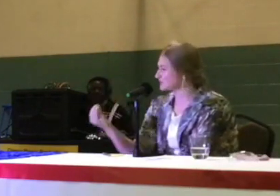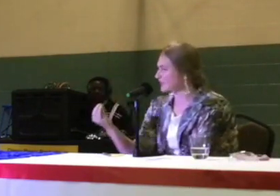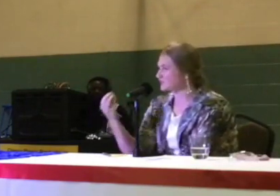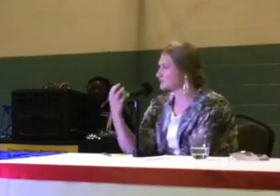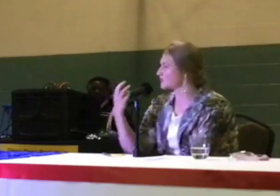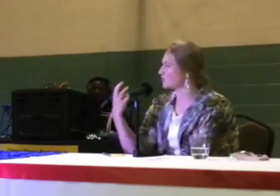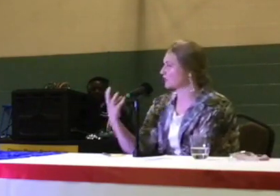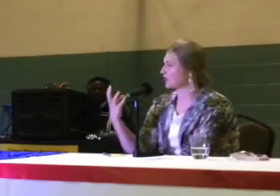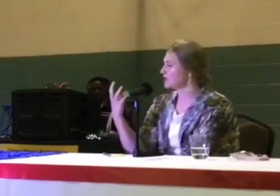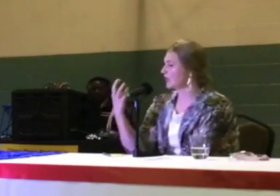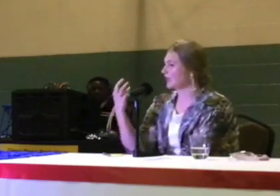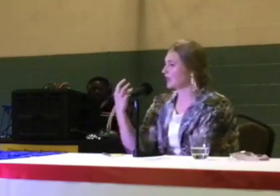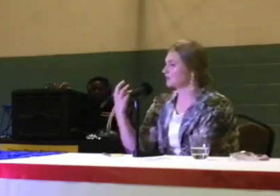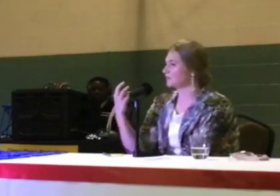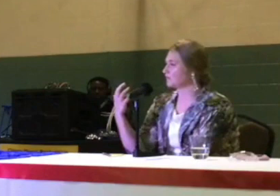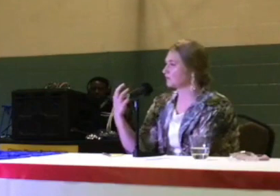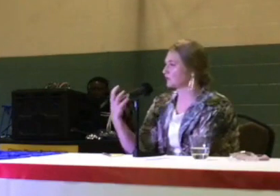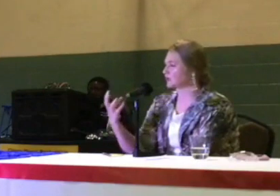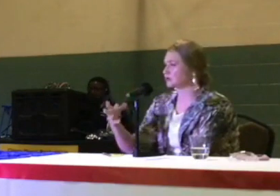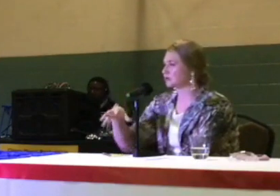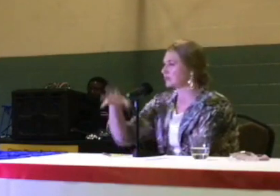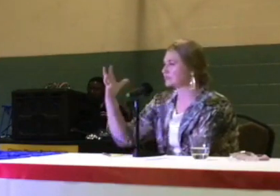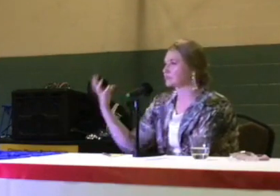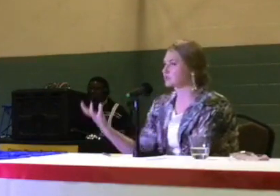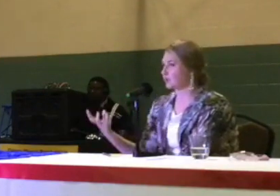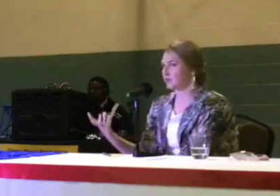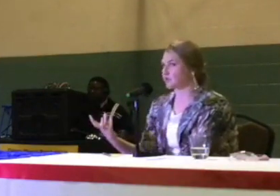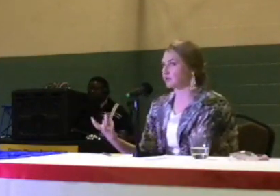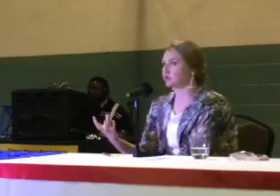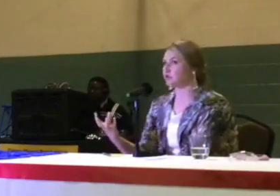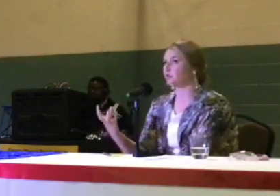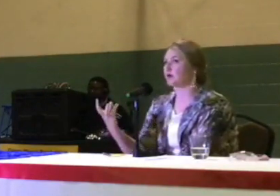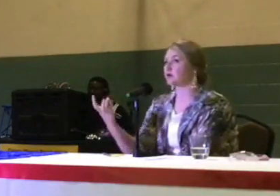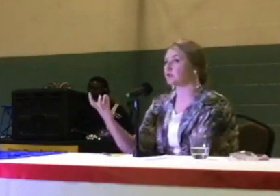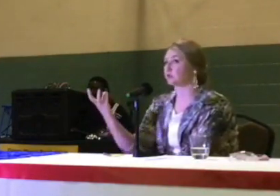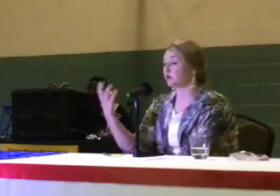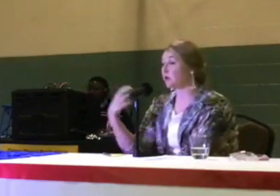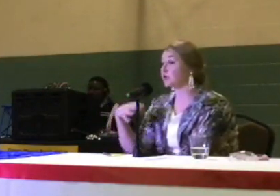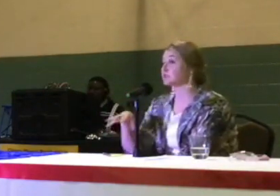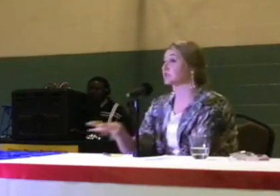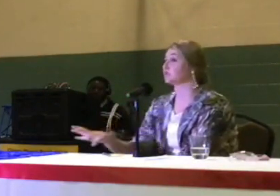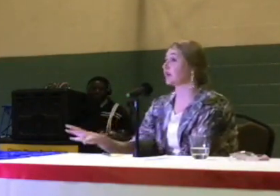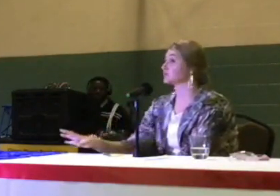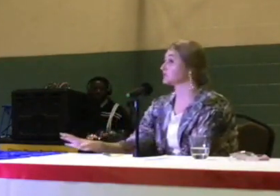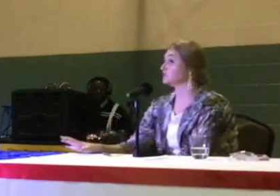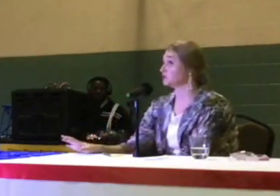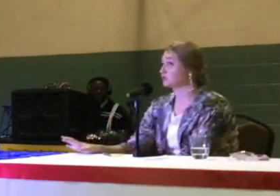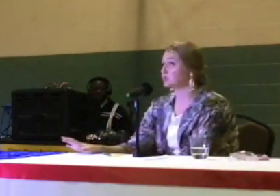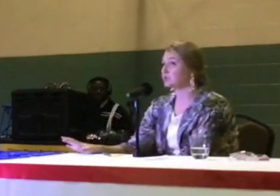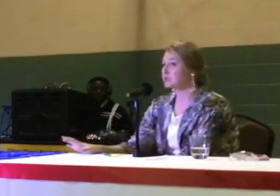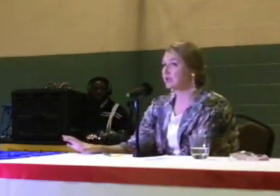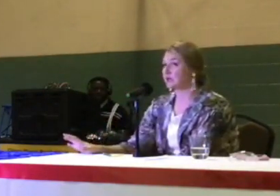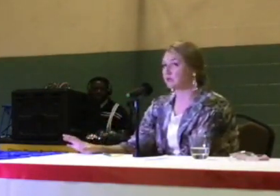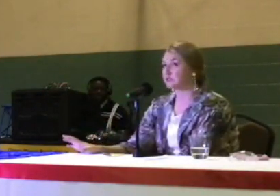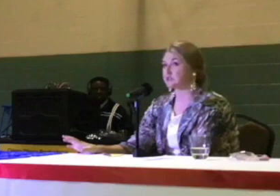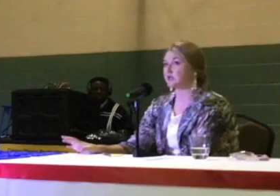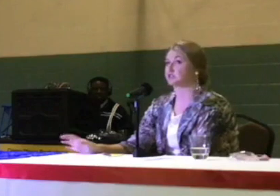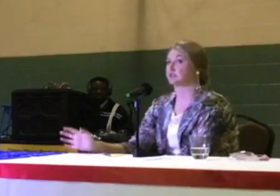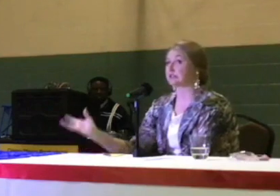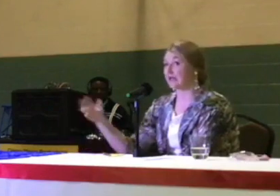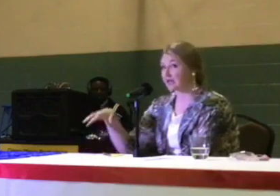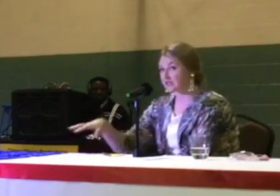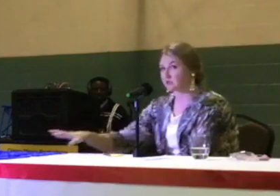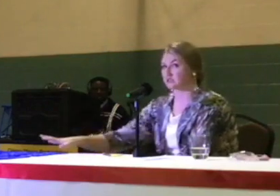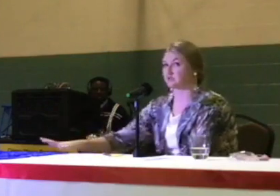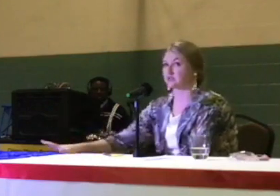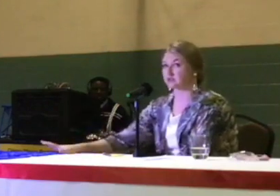if it's their sales or their yearly anticipated revenue, where they're required to give back to community. And we need to make